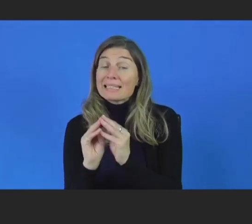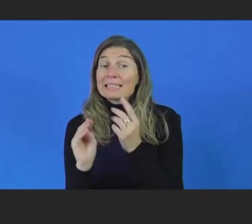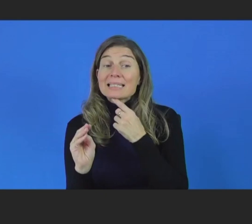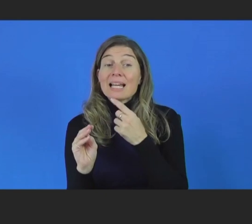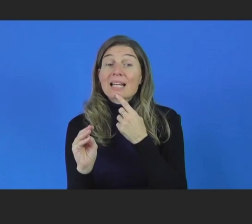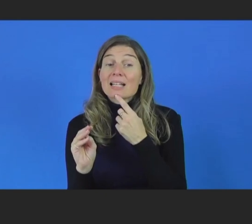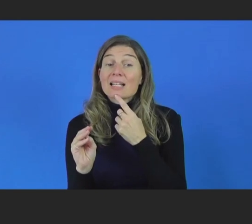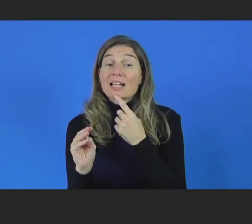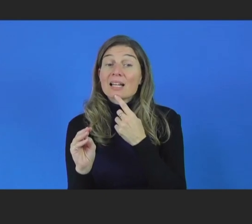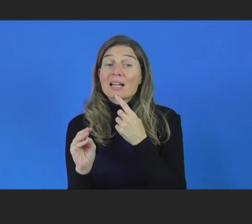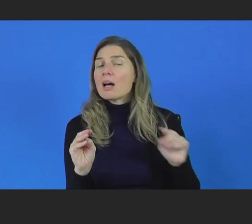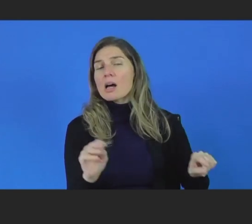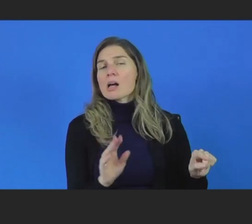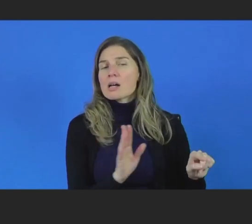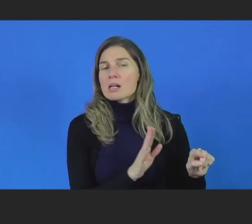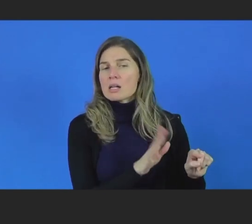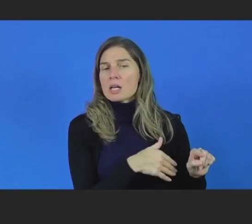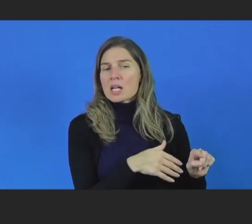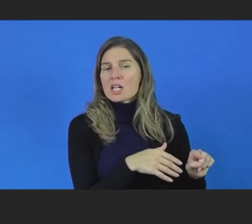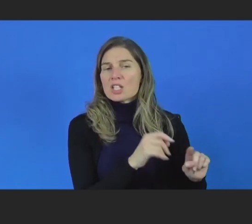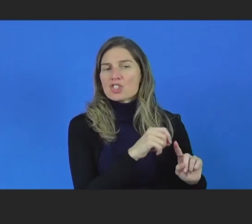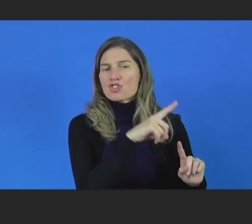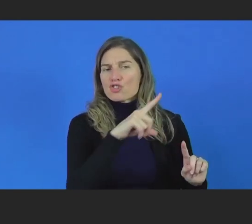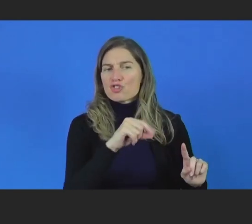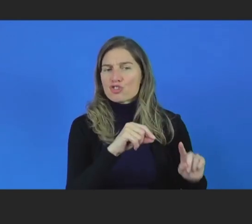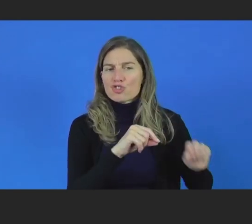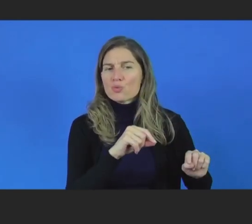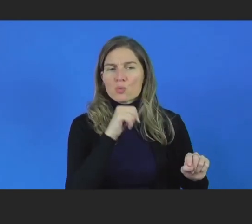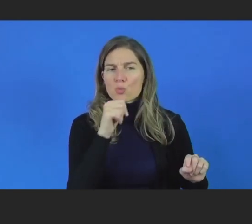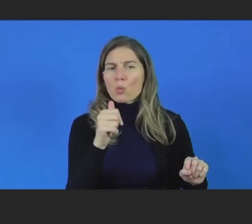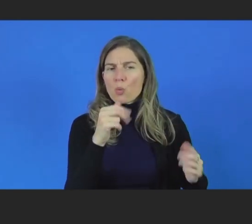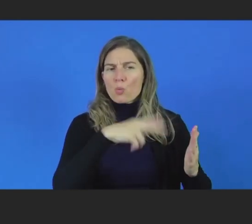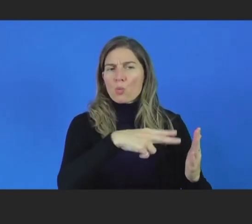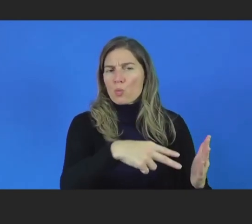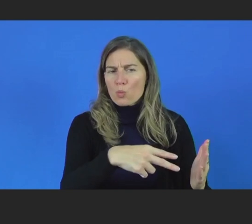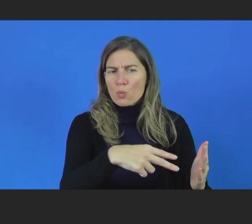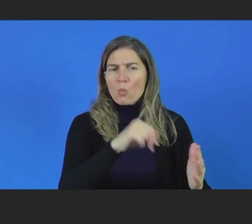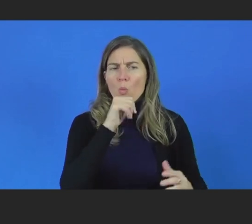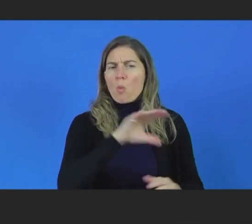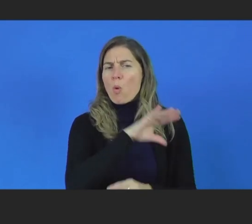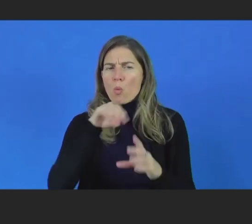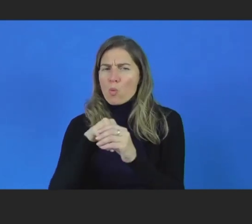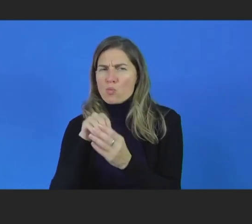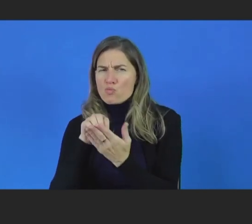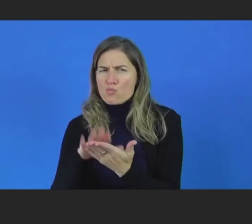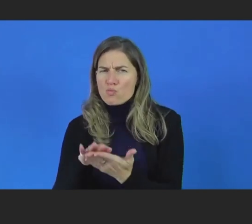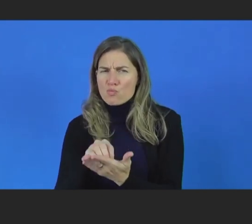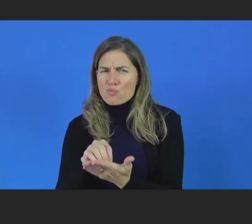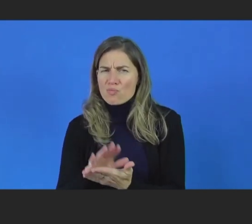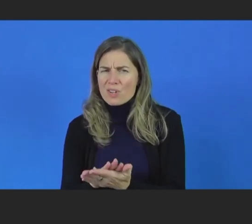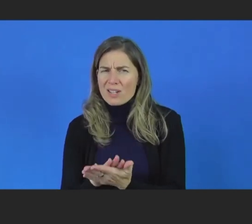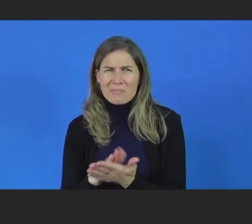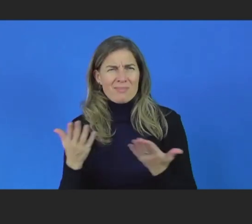the chat is not official. So we're not going to read it out. And we're not going to put in the record. And that is also